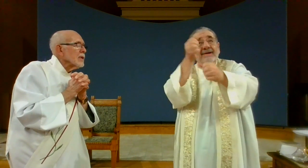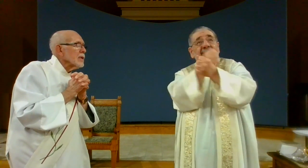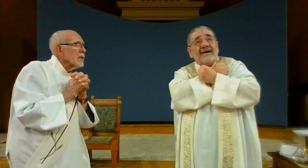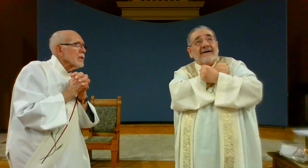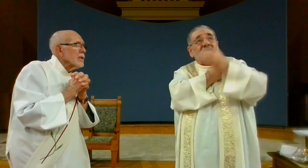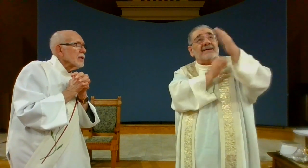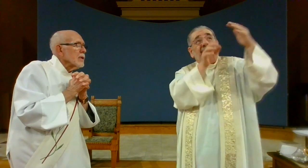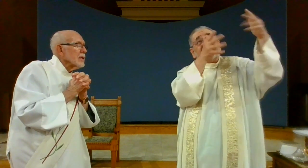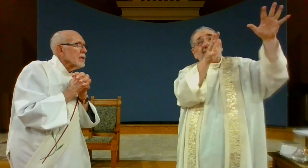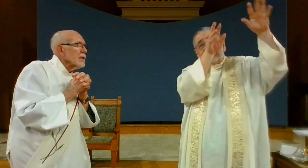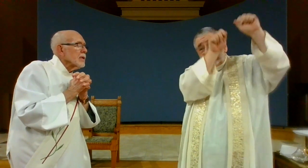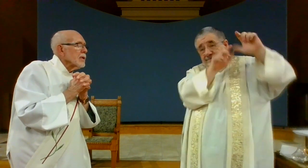blesses us